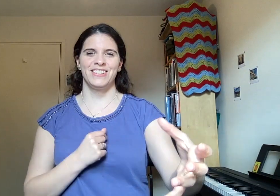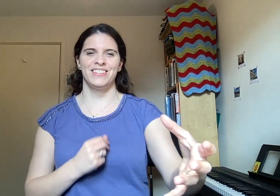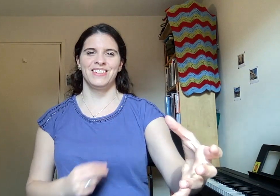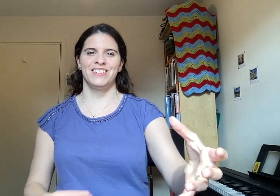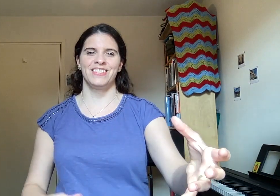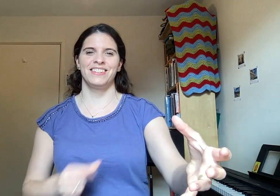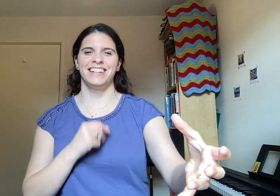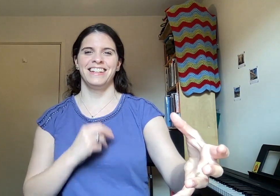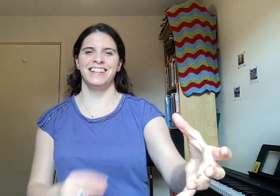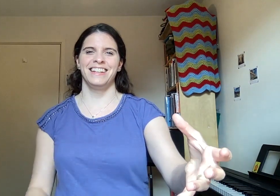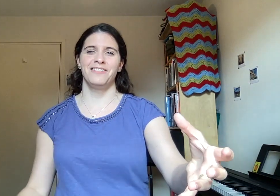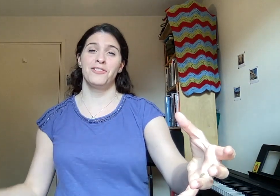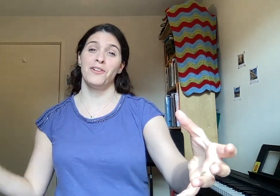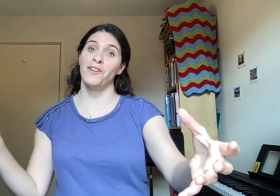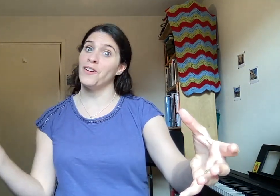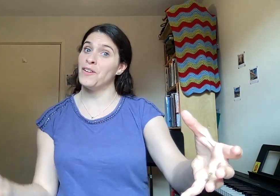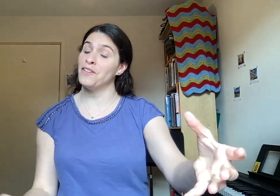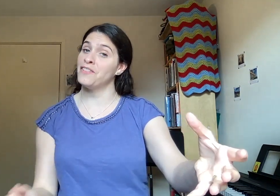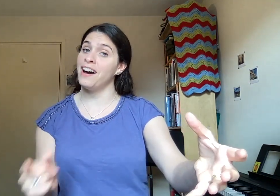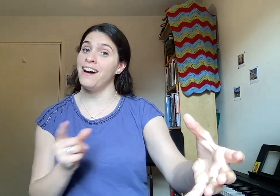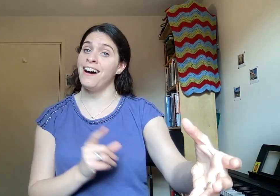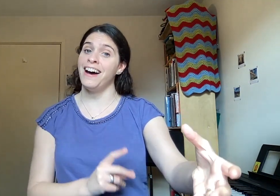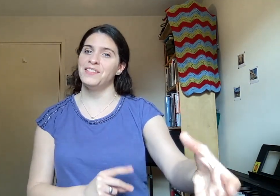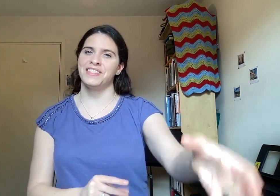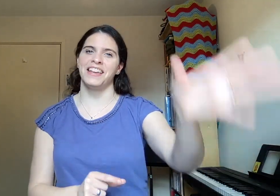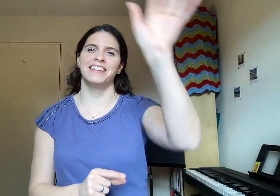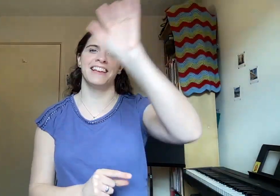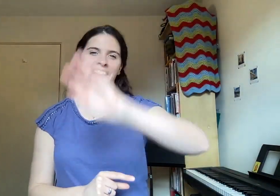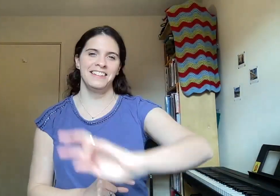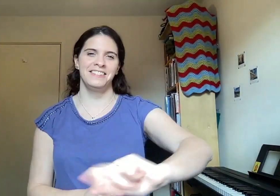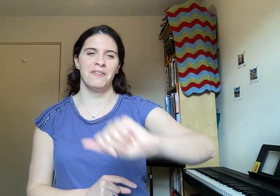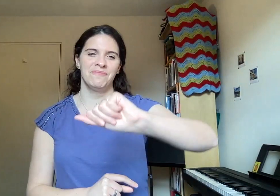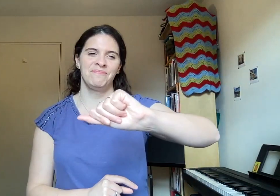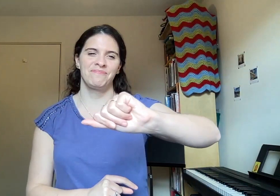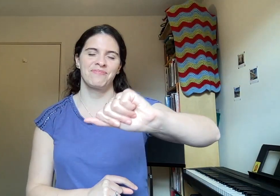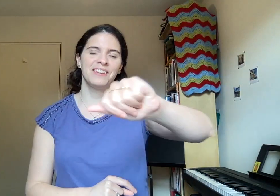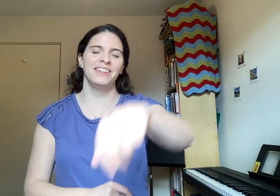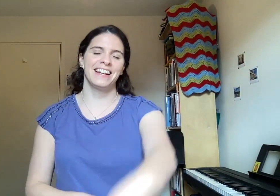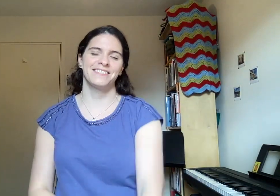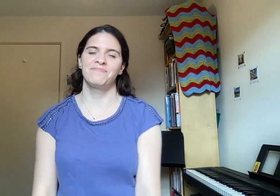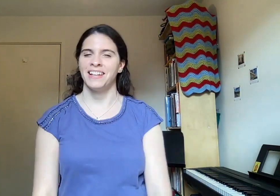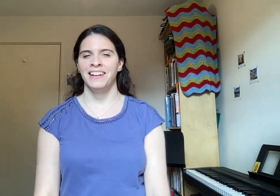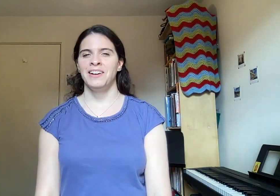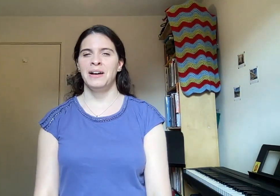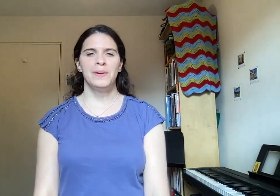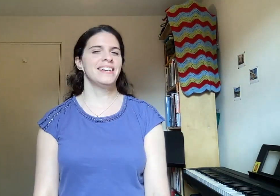3, 4, 5, 6 and stop. Relax. Well done.